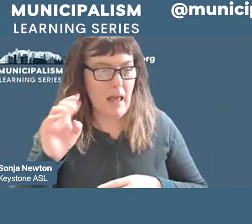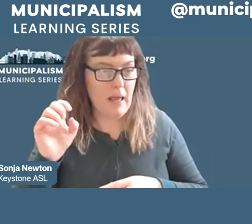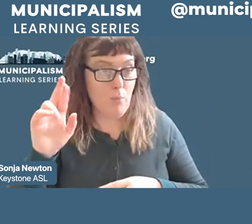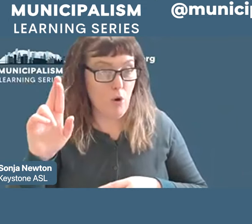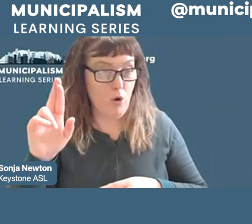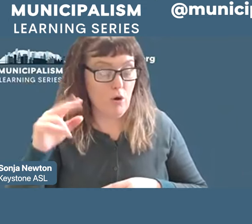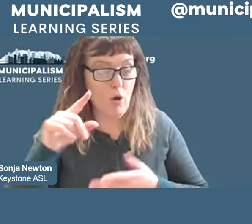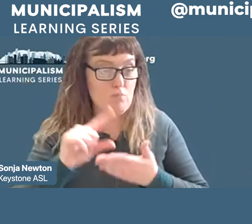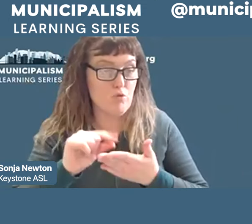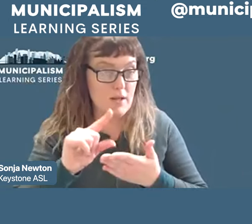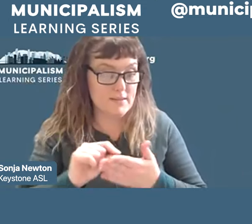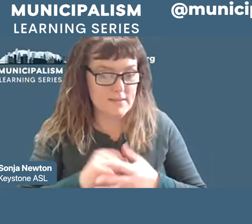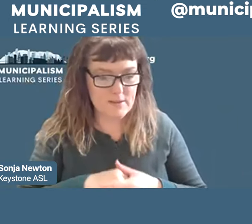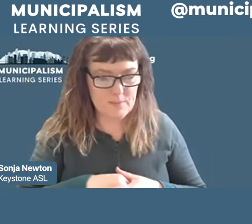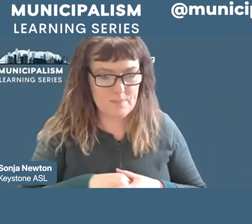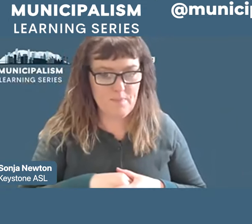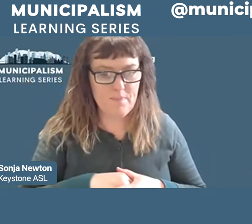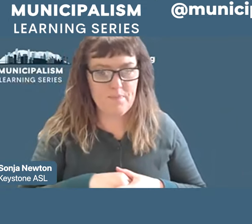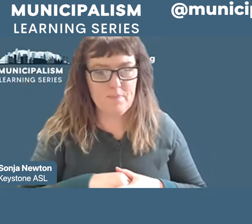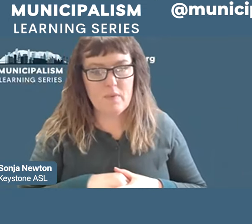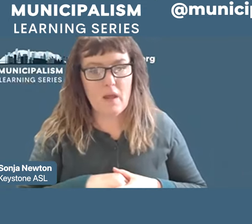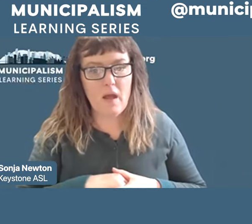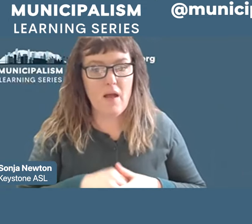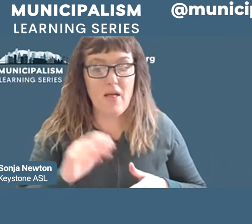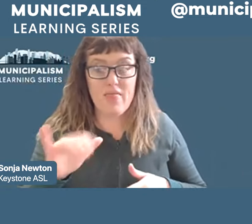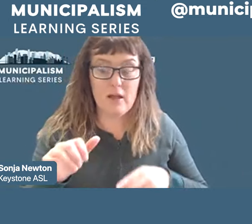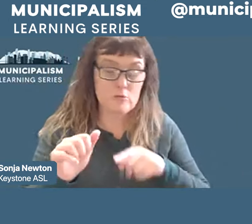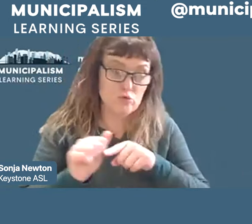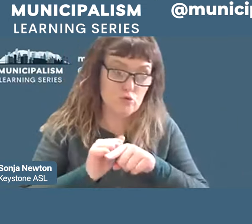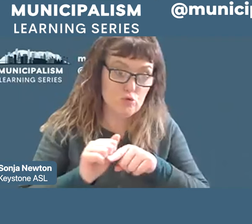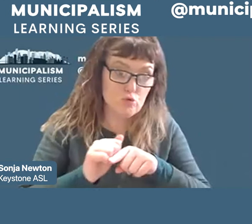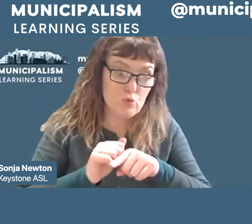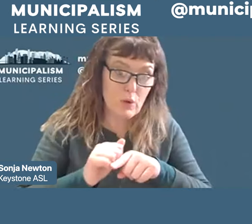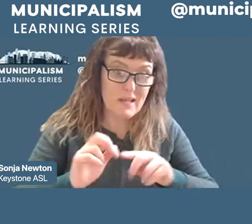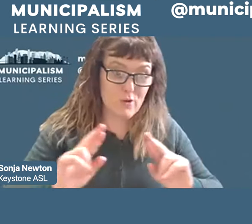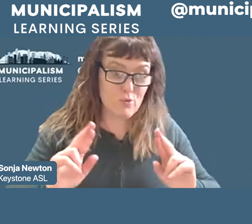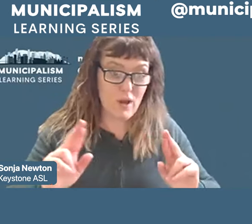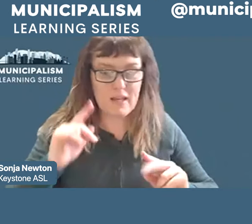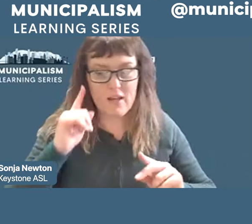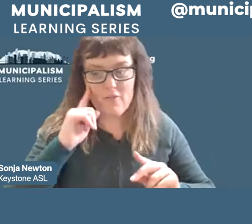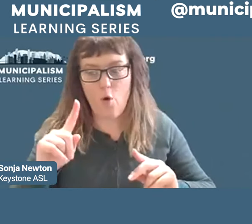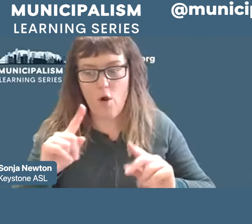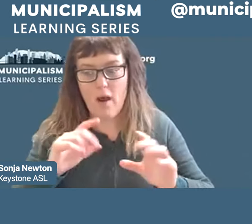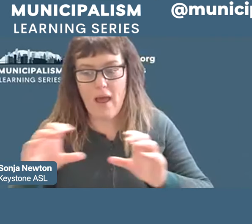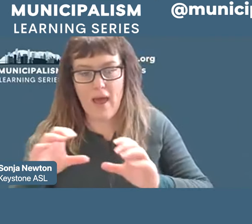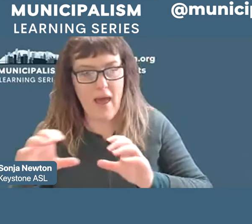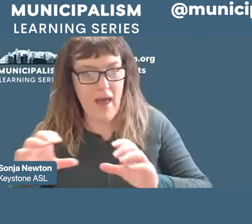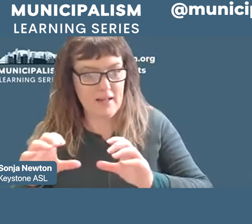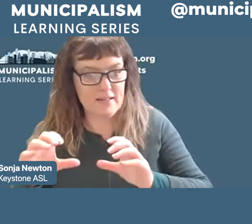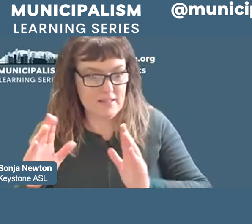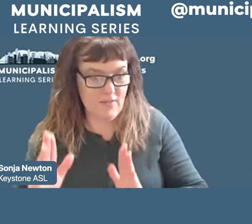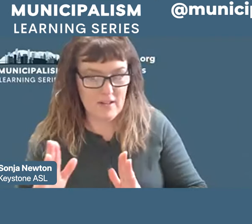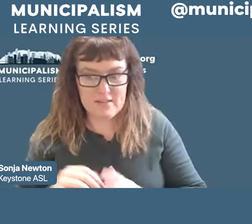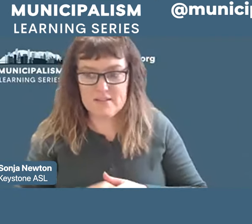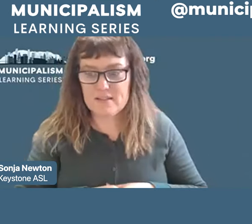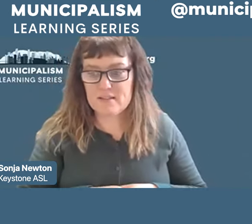Electoral politics served as training ground for activists. What I like to call translocal solidarity